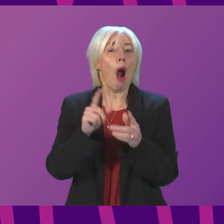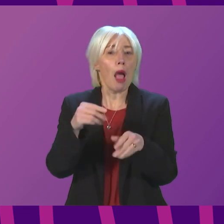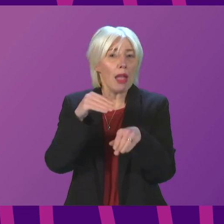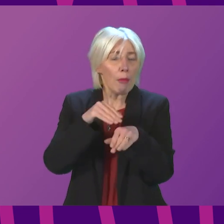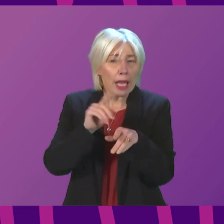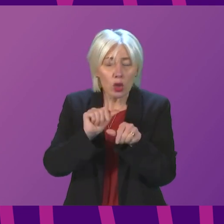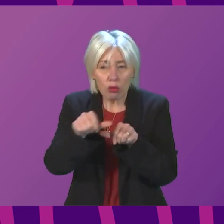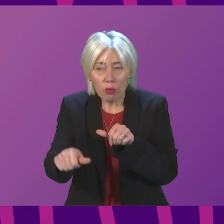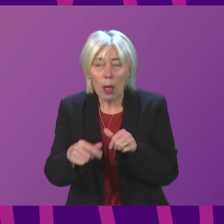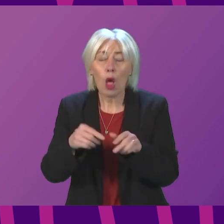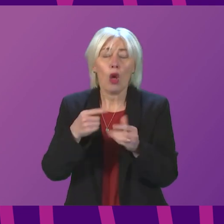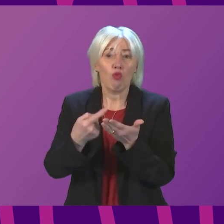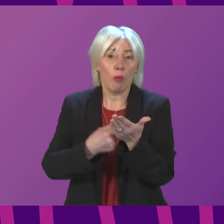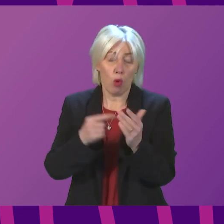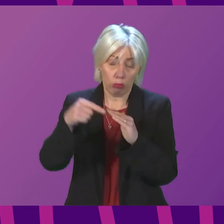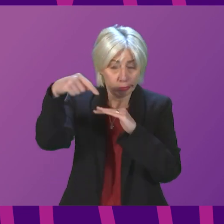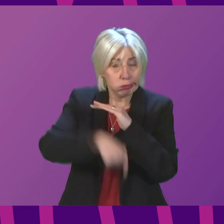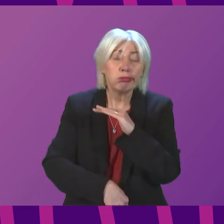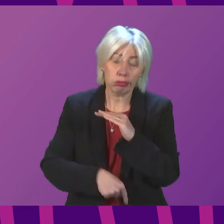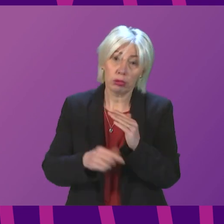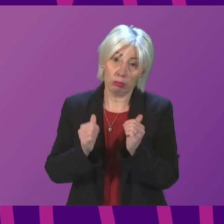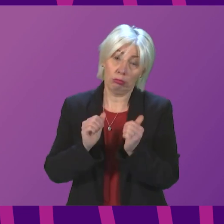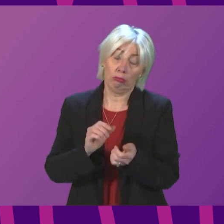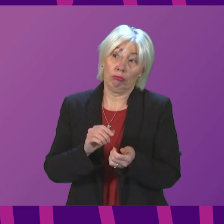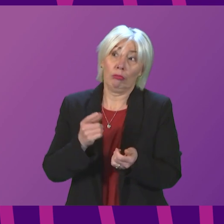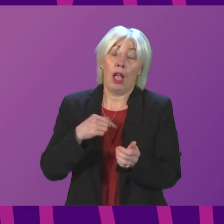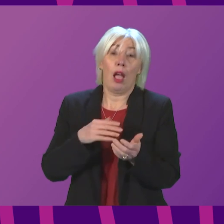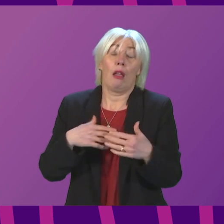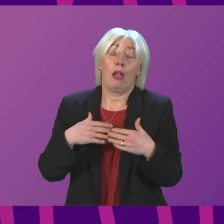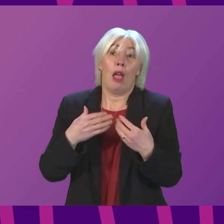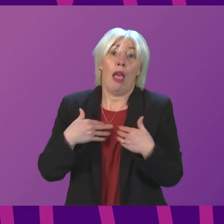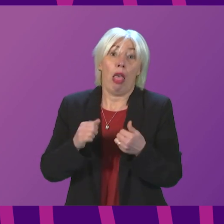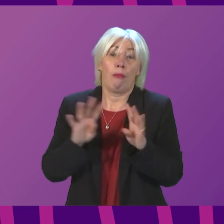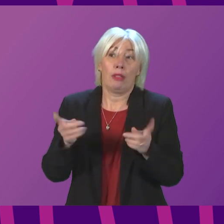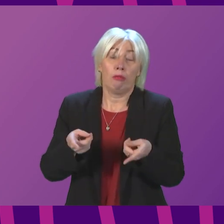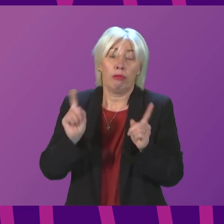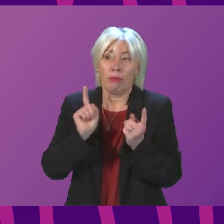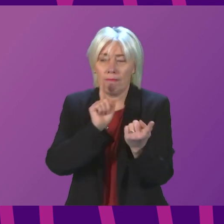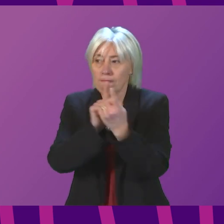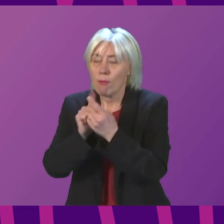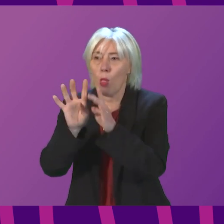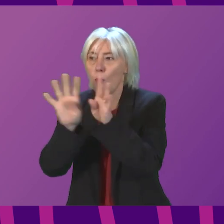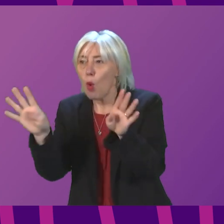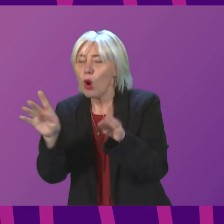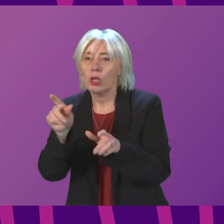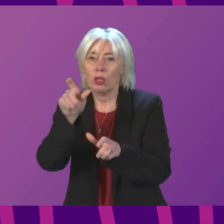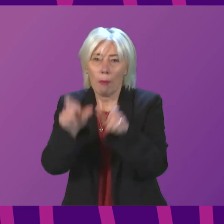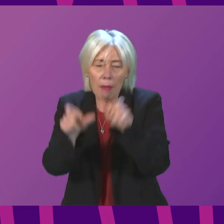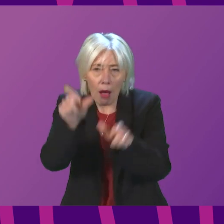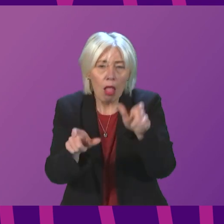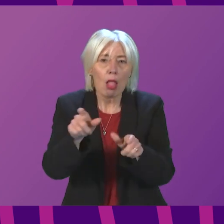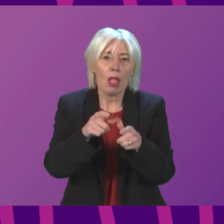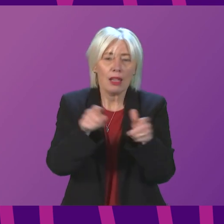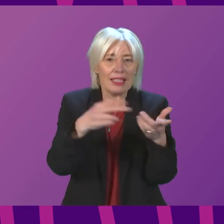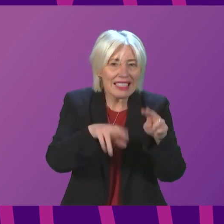is thorough and substantial. The Cabinet Secretary has met with staff, the boards and local people, I think, before Christmas,